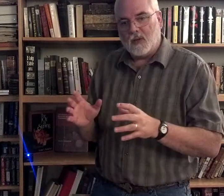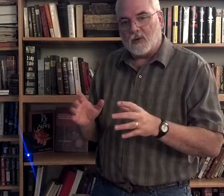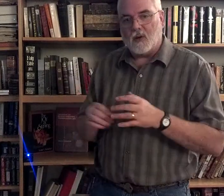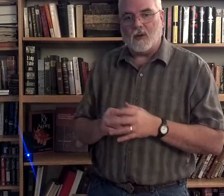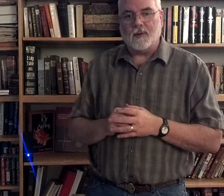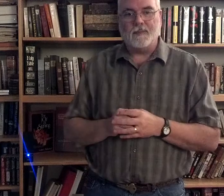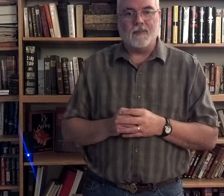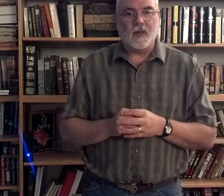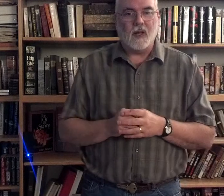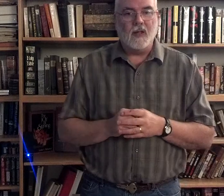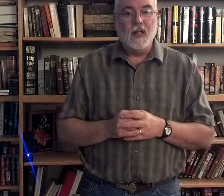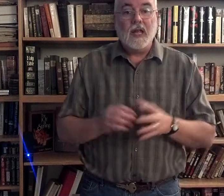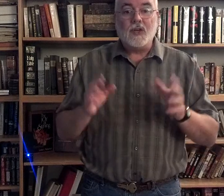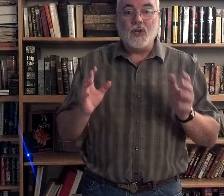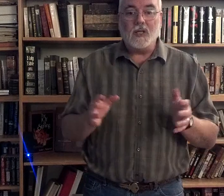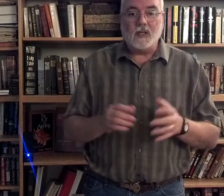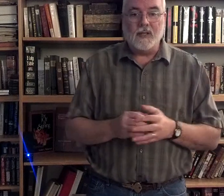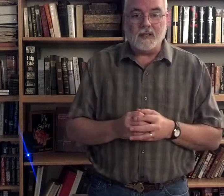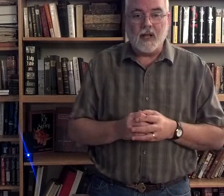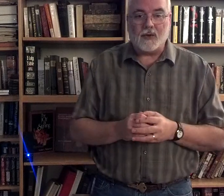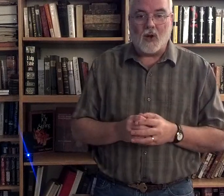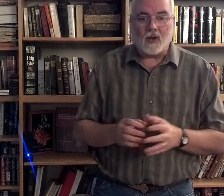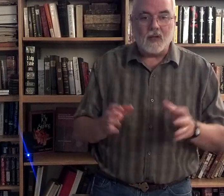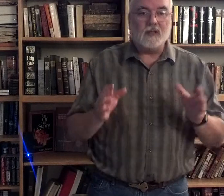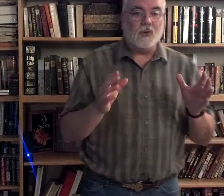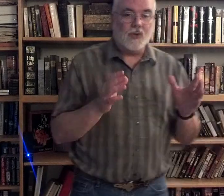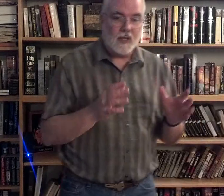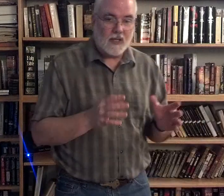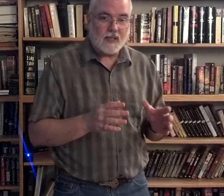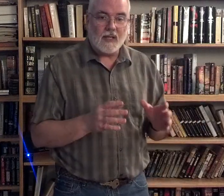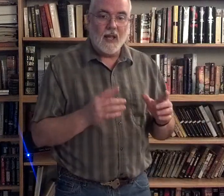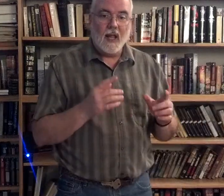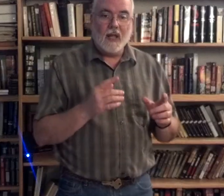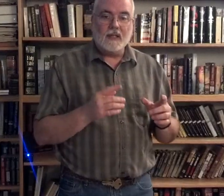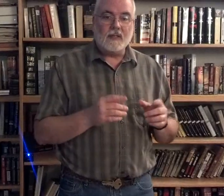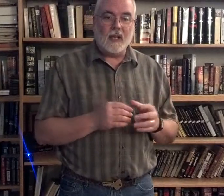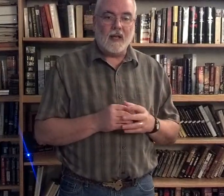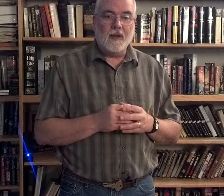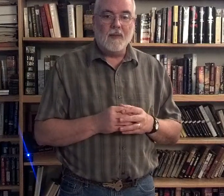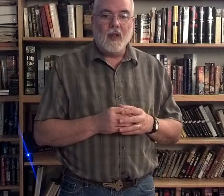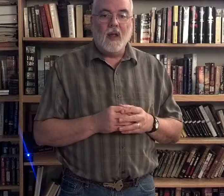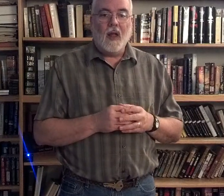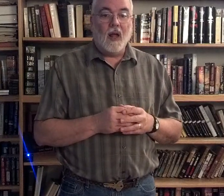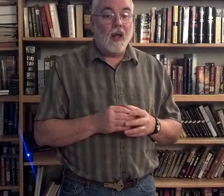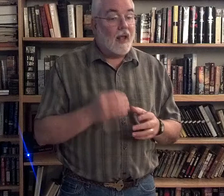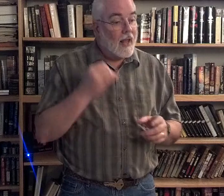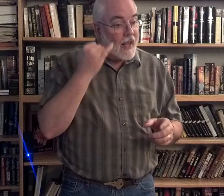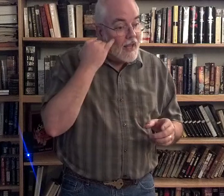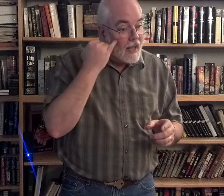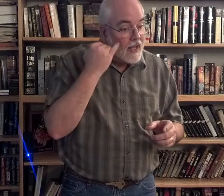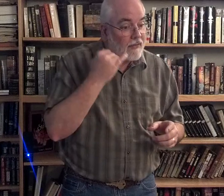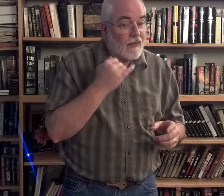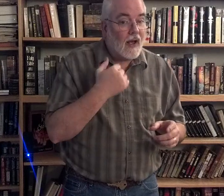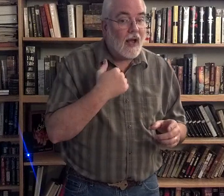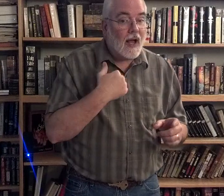talking, okay? Jesus is now talking, so Jesus said, uh, if I,